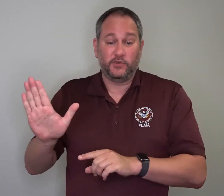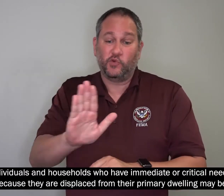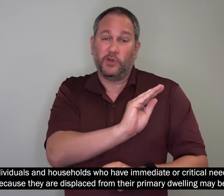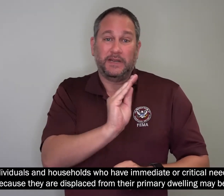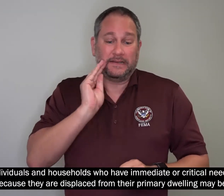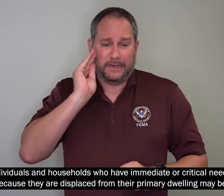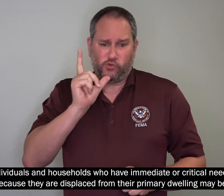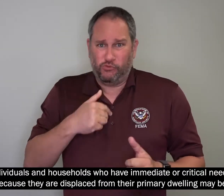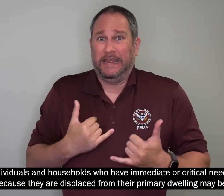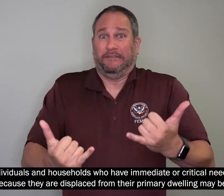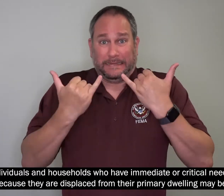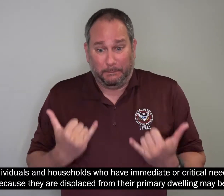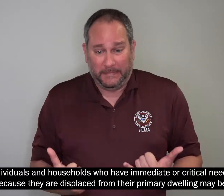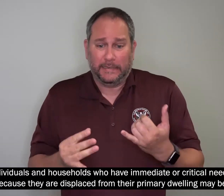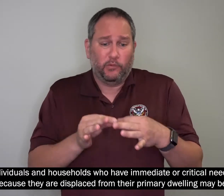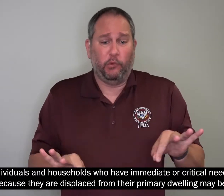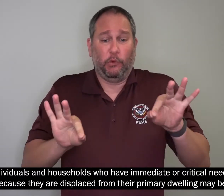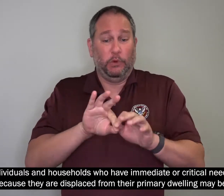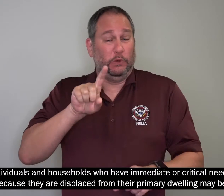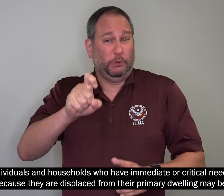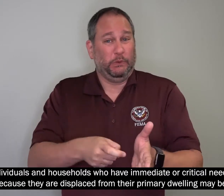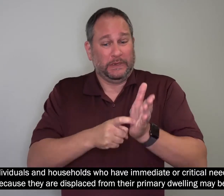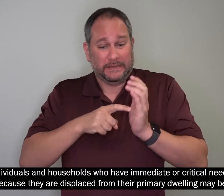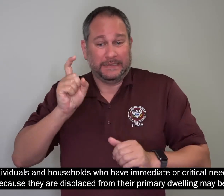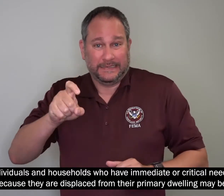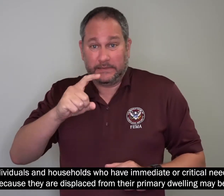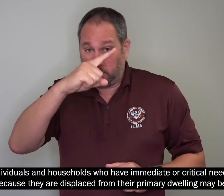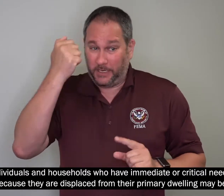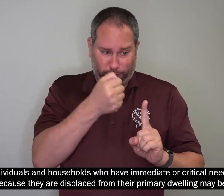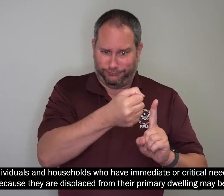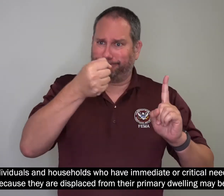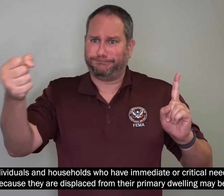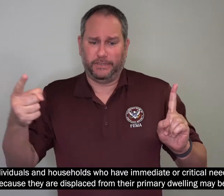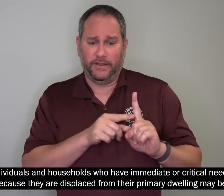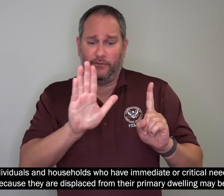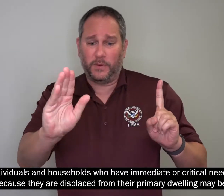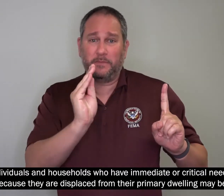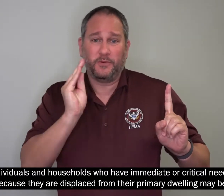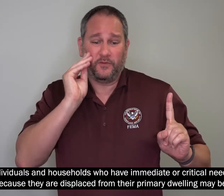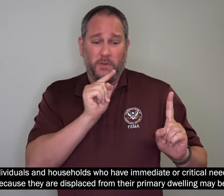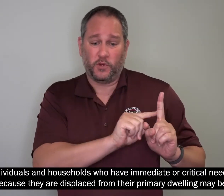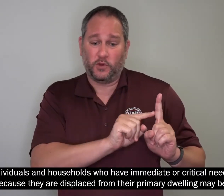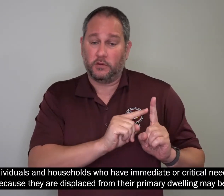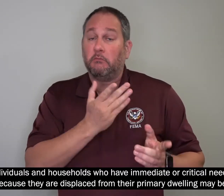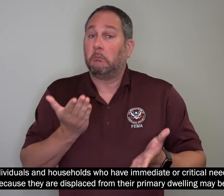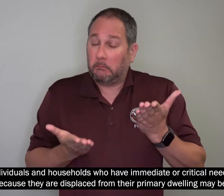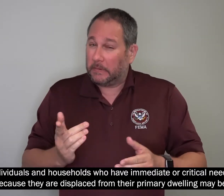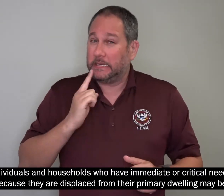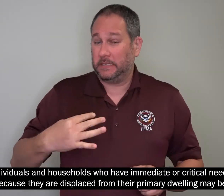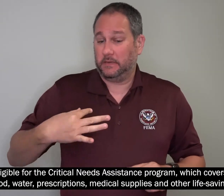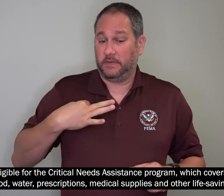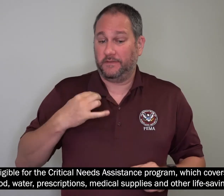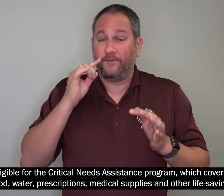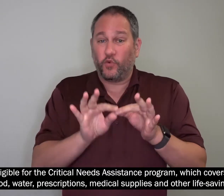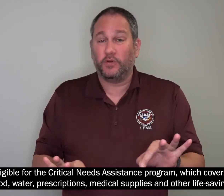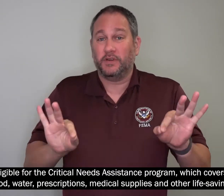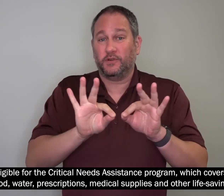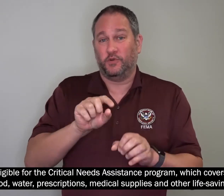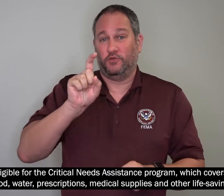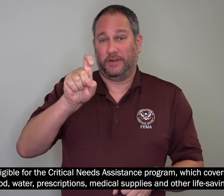Individuals and households who have immediate or critical needs because they are displaced from their primary dwelling may be eligible for the